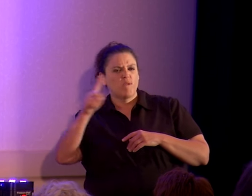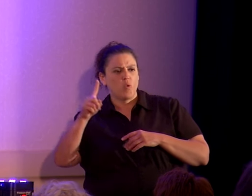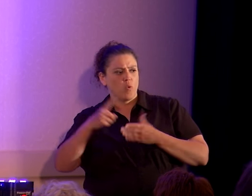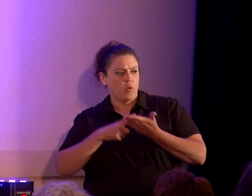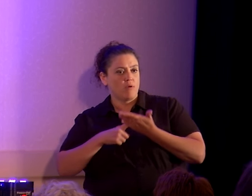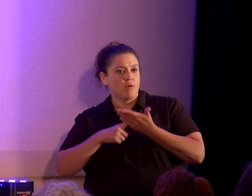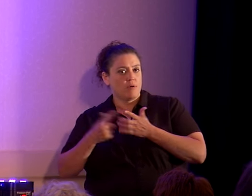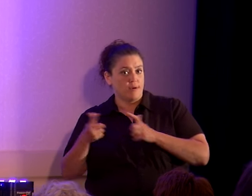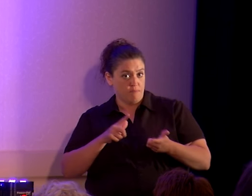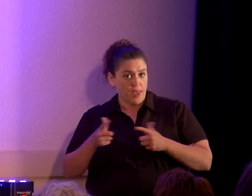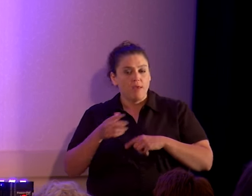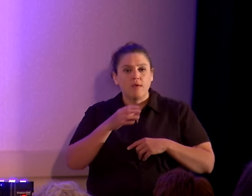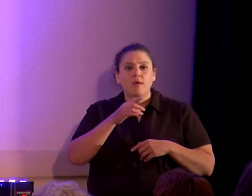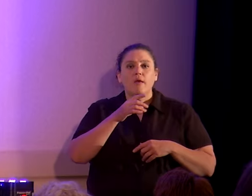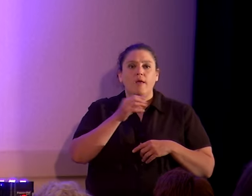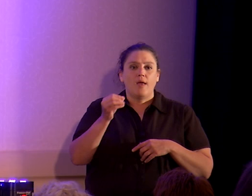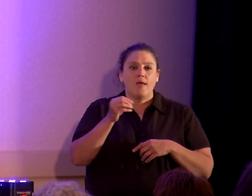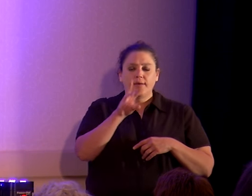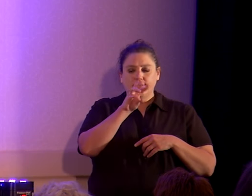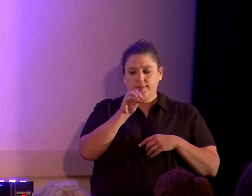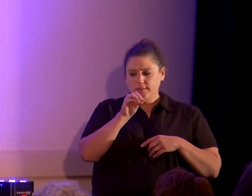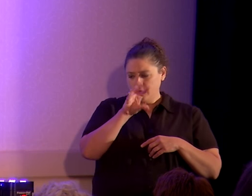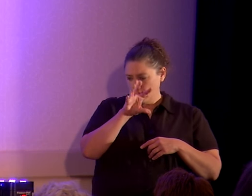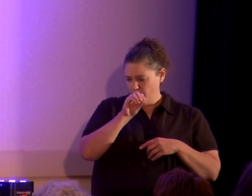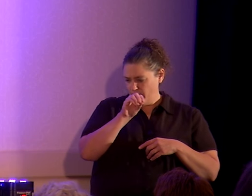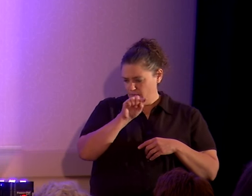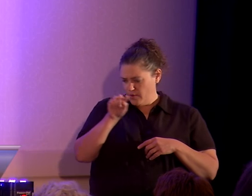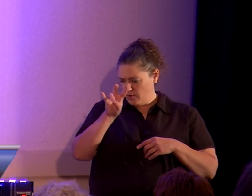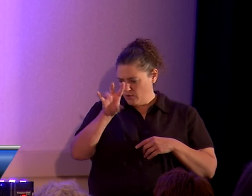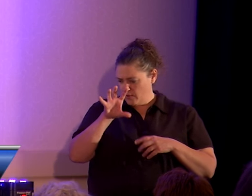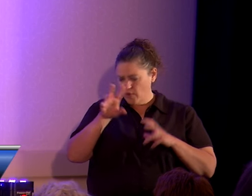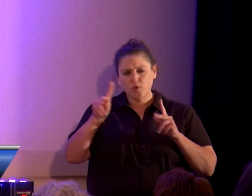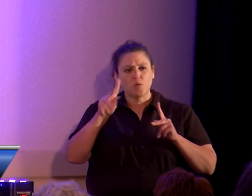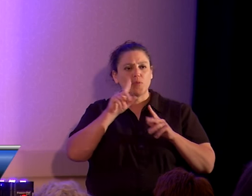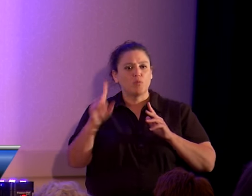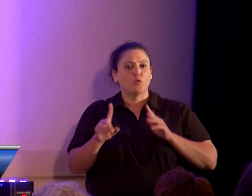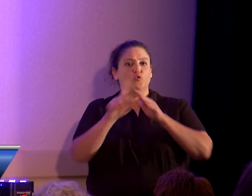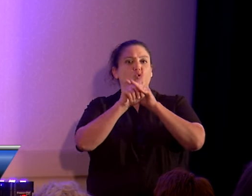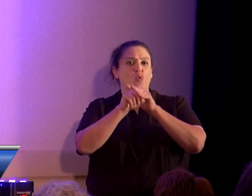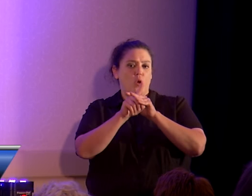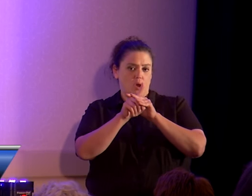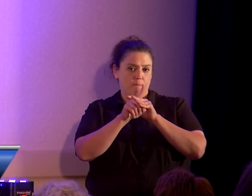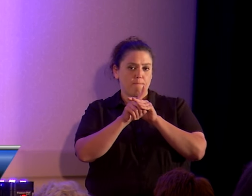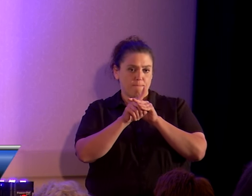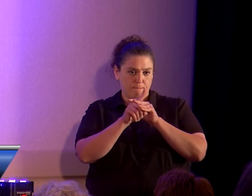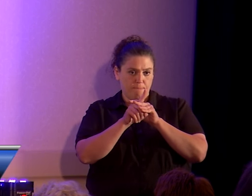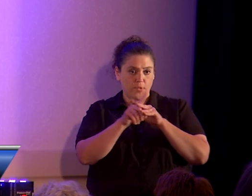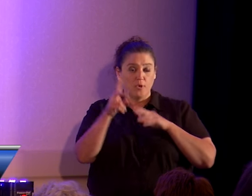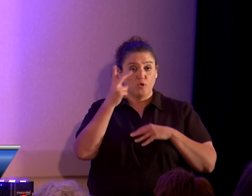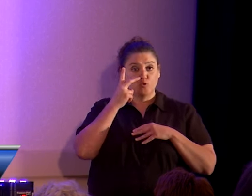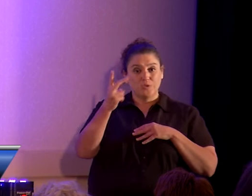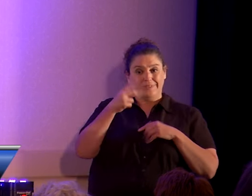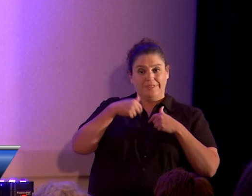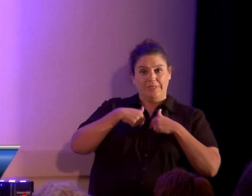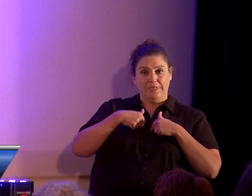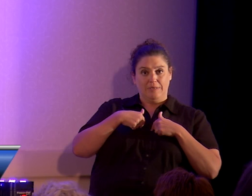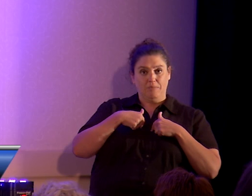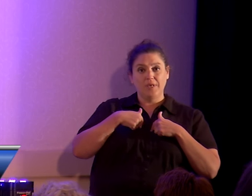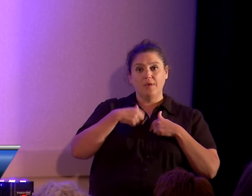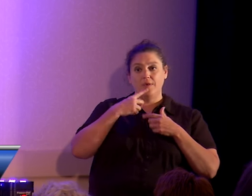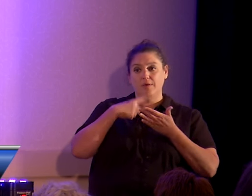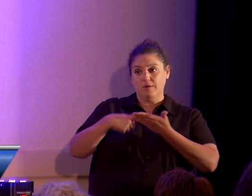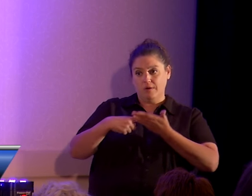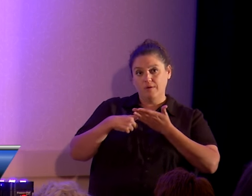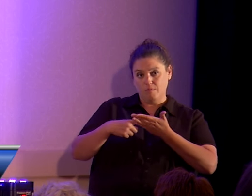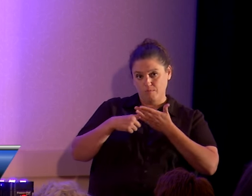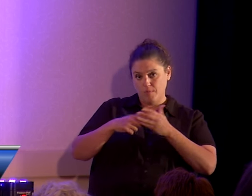650 to 700 people at the last head count showed up in Amarillo, Texas, to see me debate Abdu Murray on whether or not